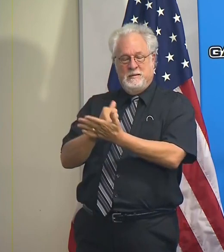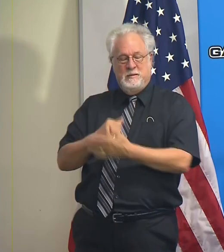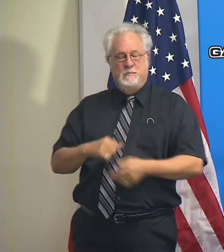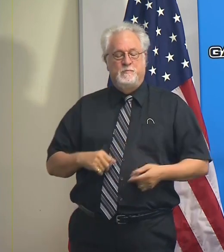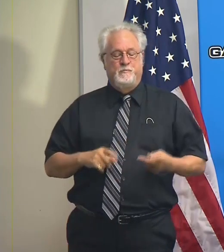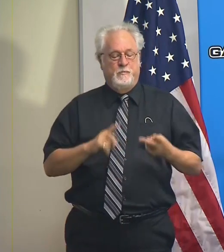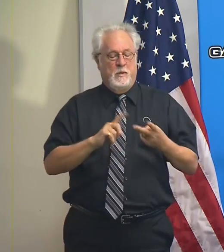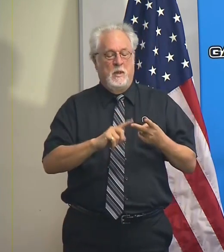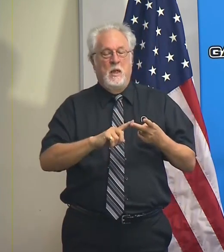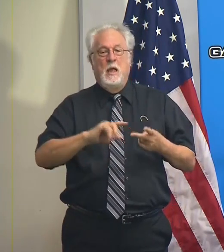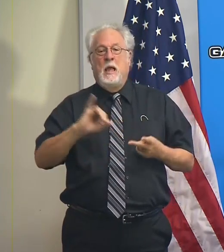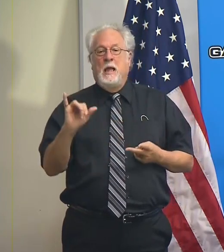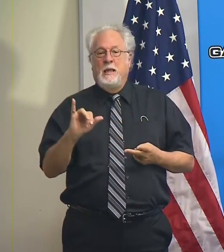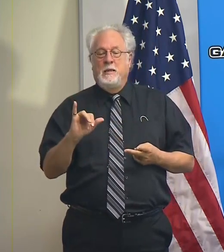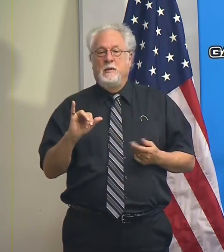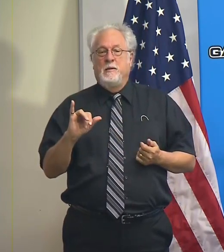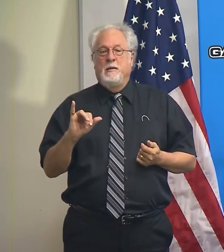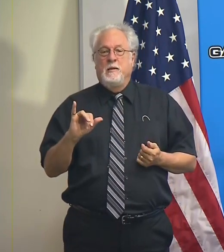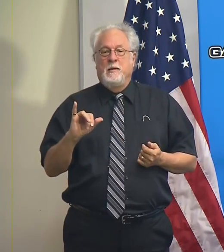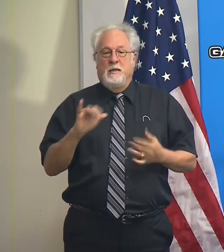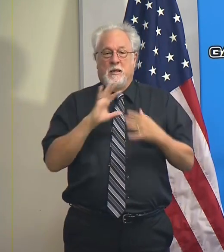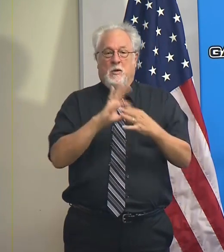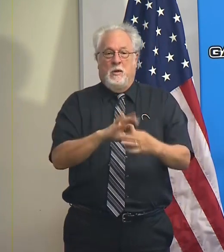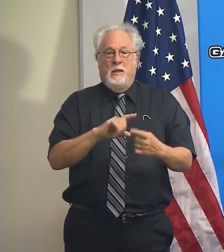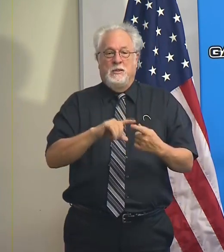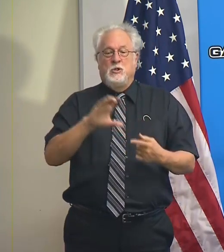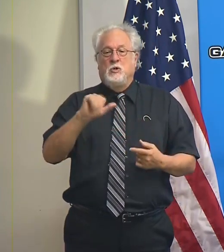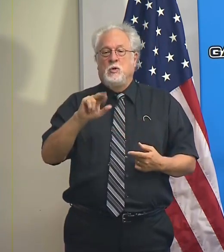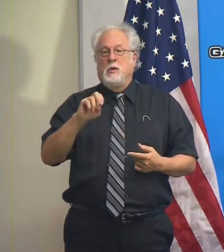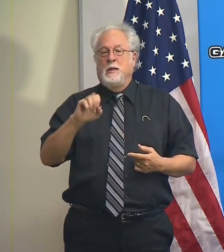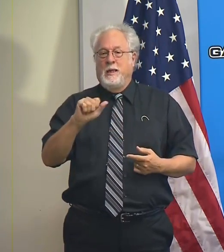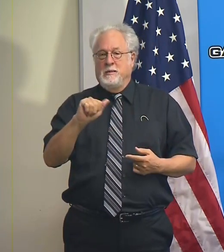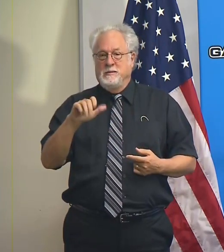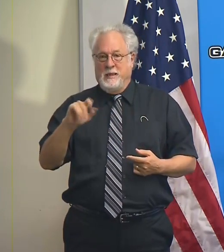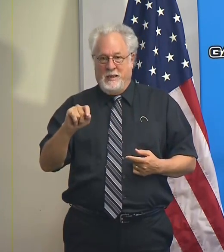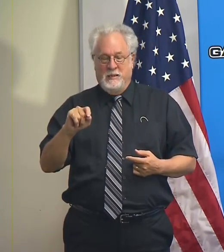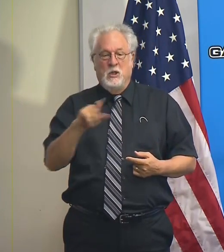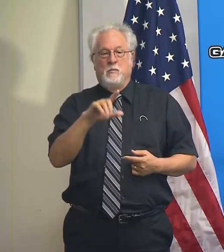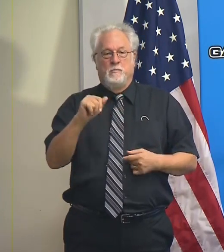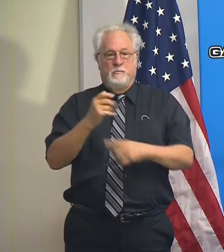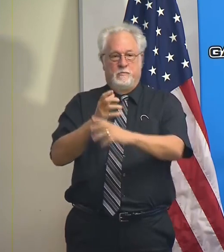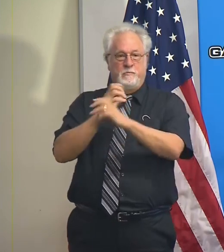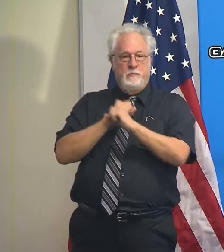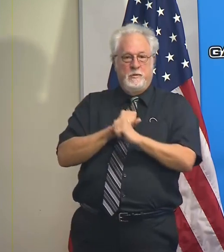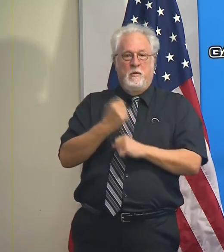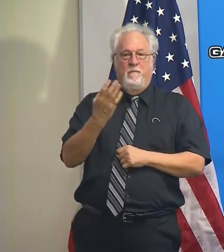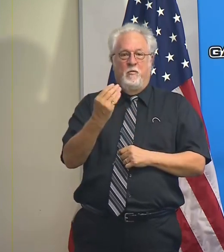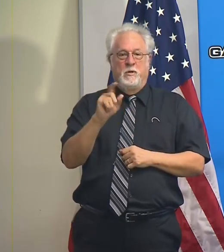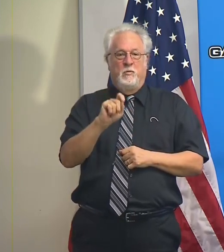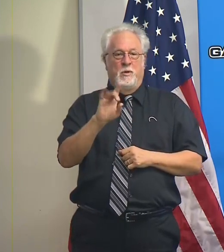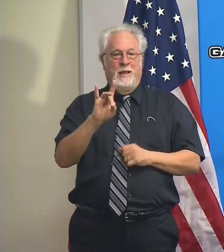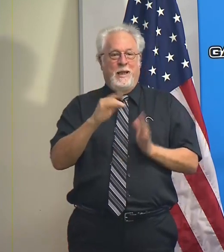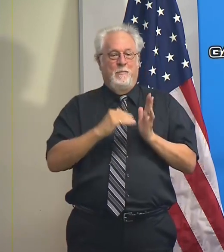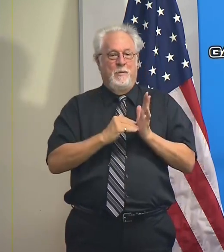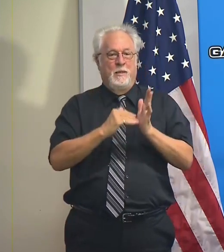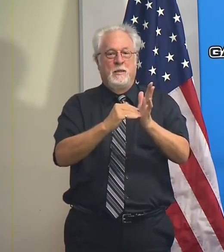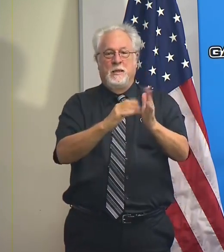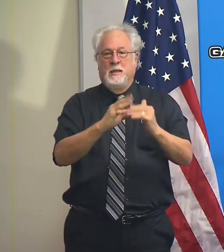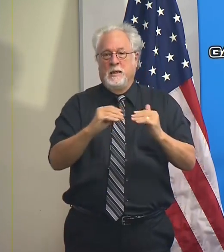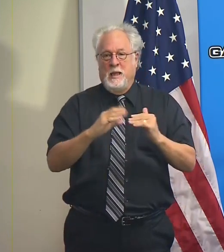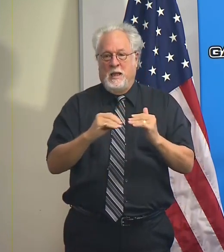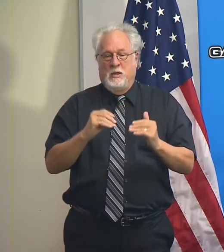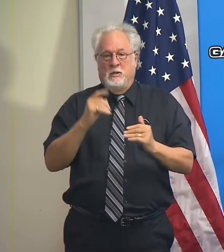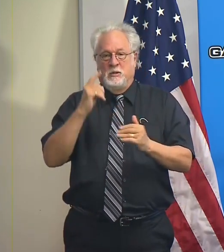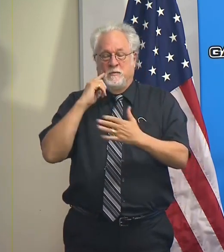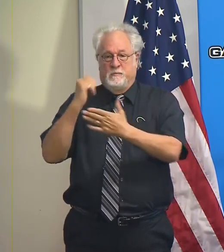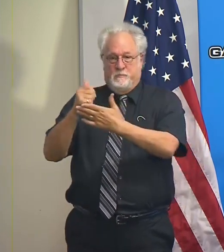Additionally, this is related to the CARES Act now, Louisiana received $14.8 million in